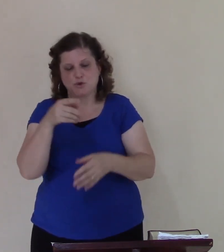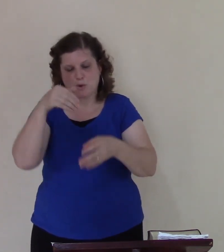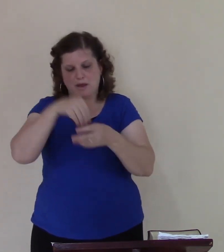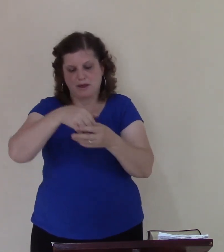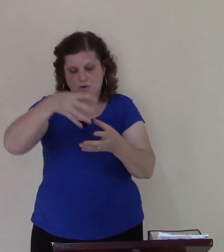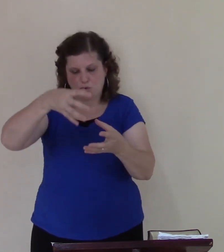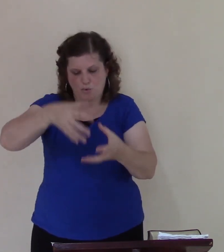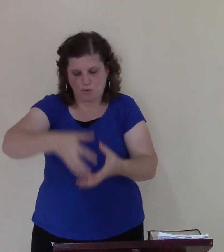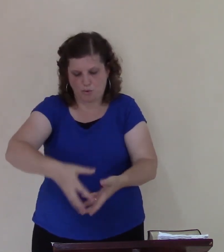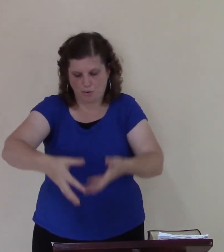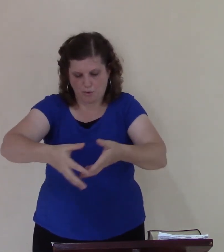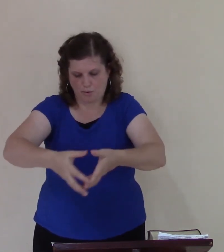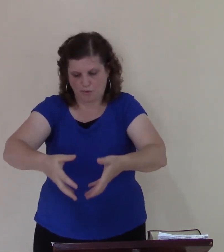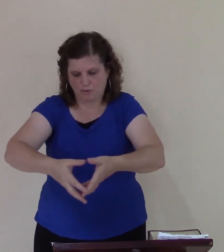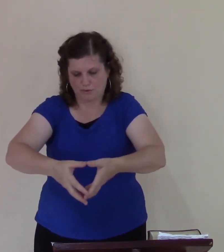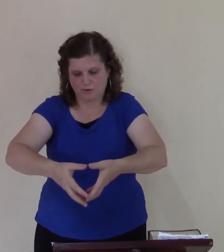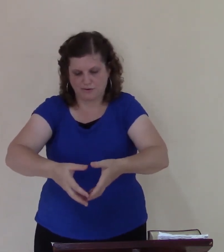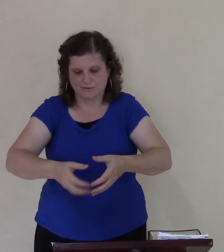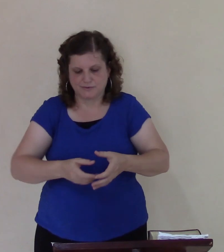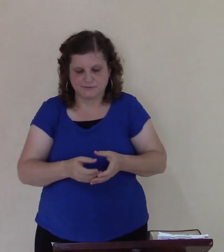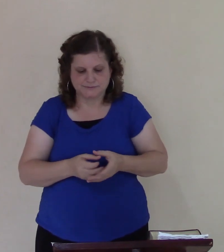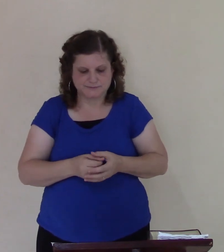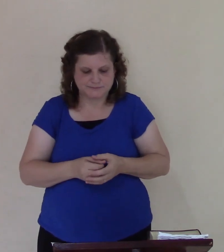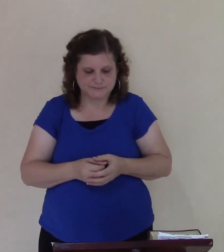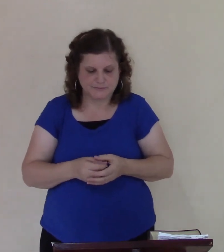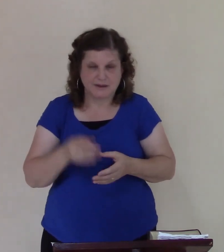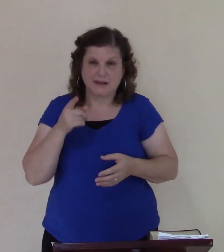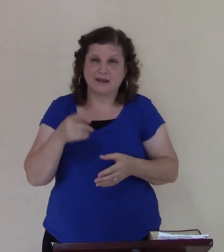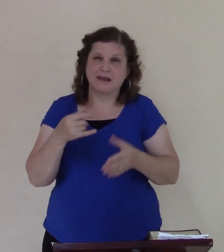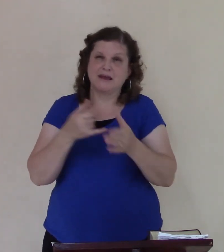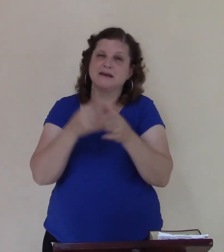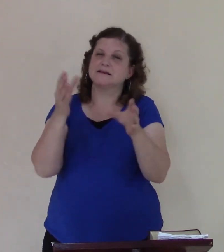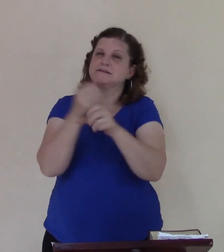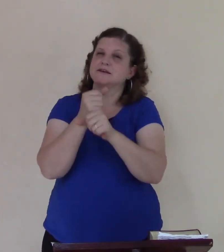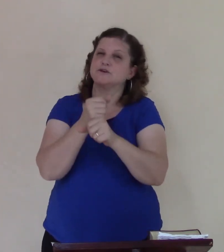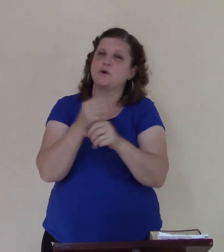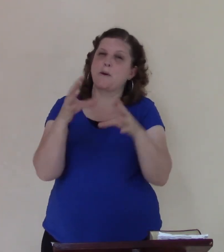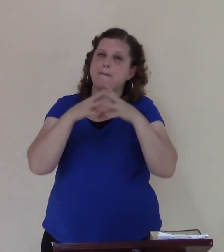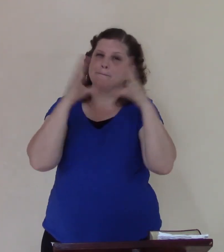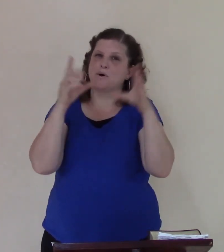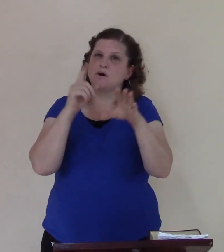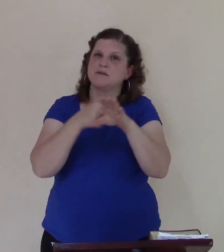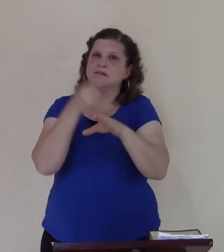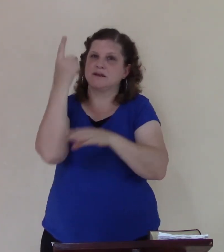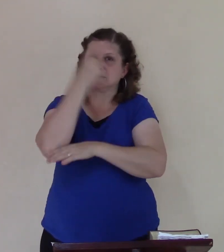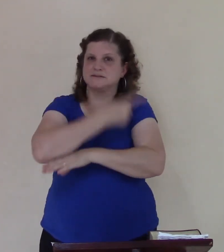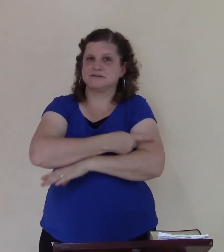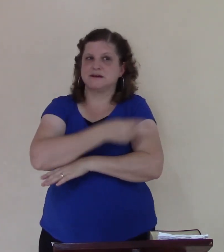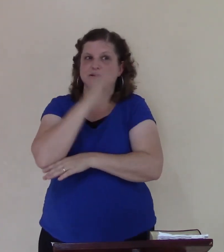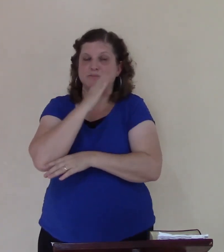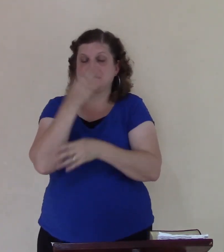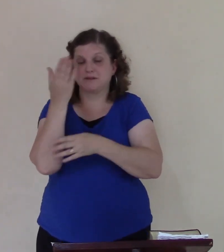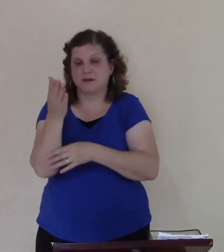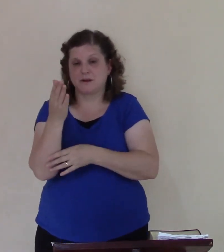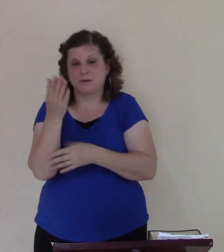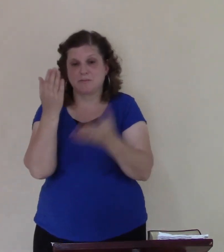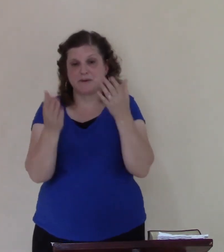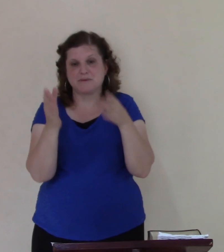it took you only a day to get there that might take you more than you need to get out of it but you keep more strong you keep being